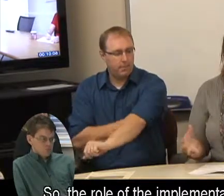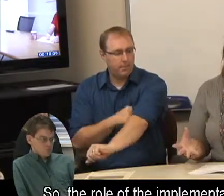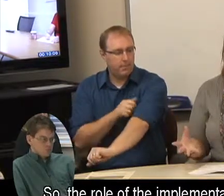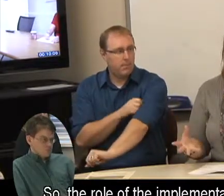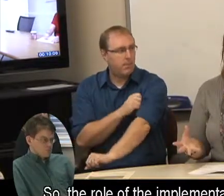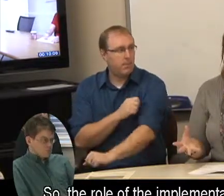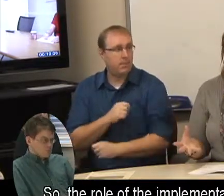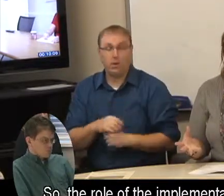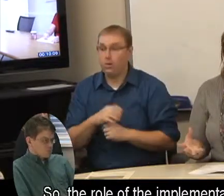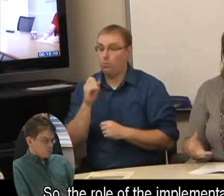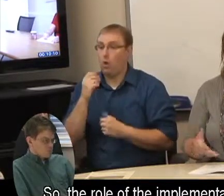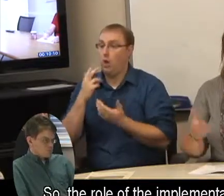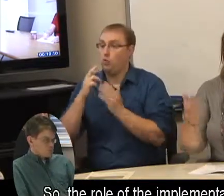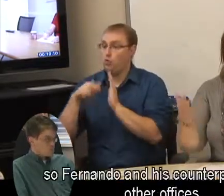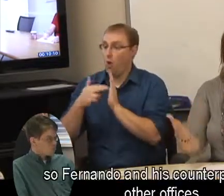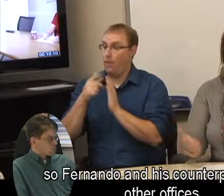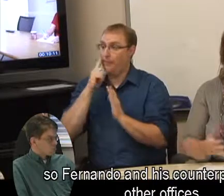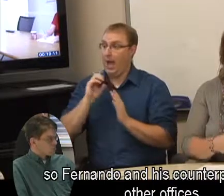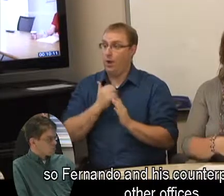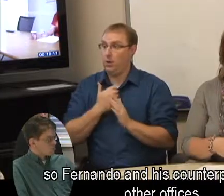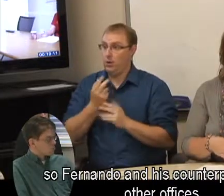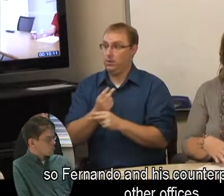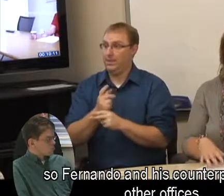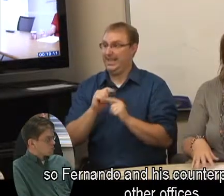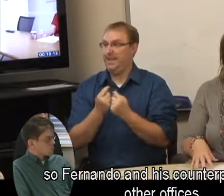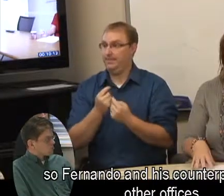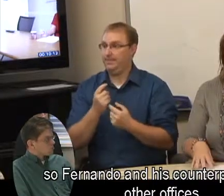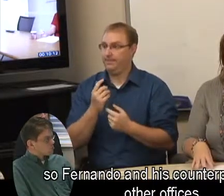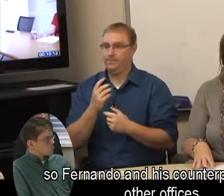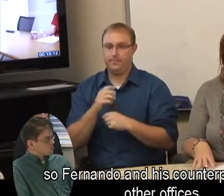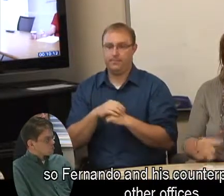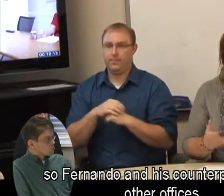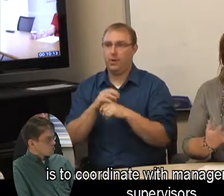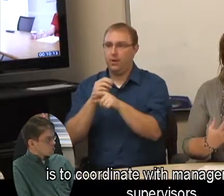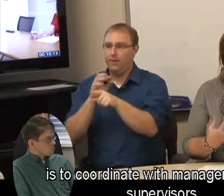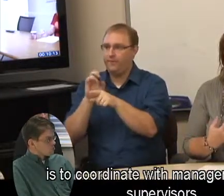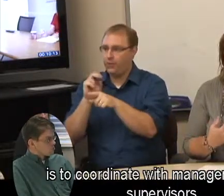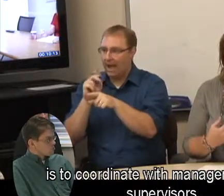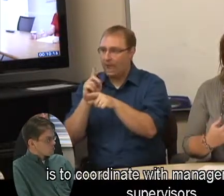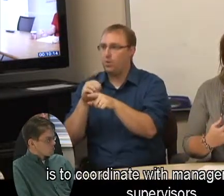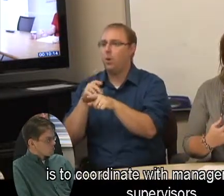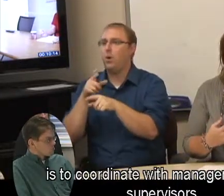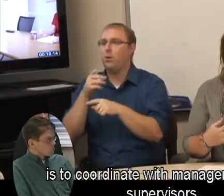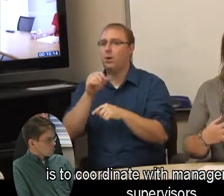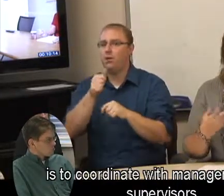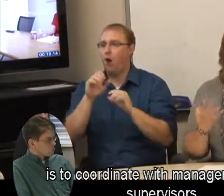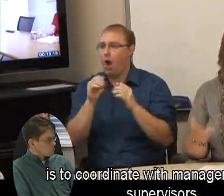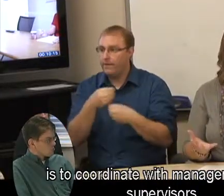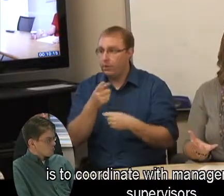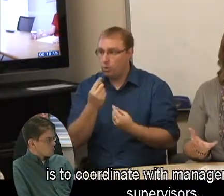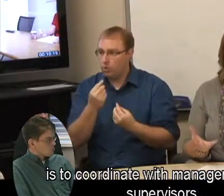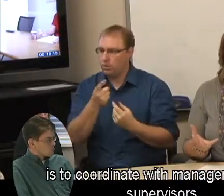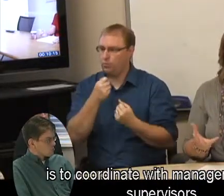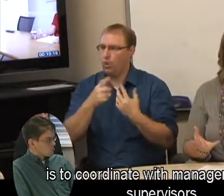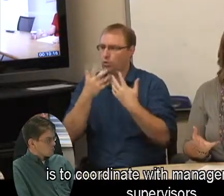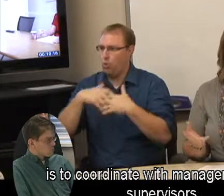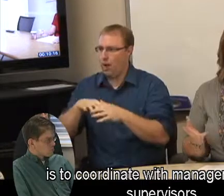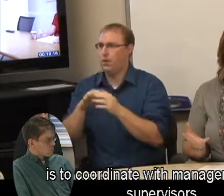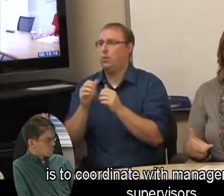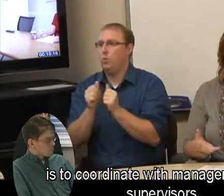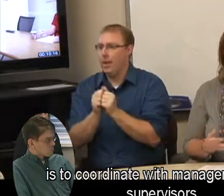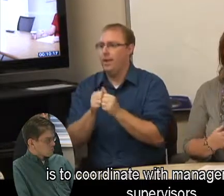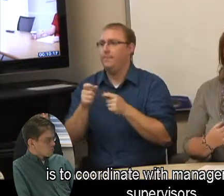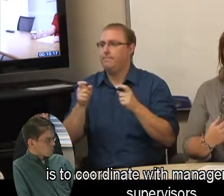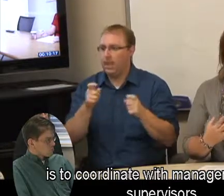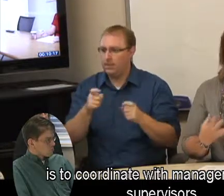So the role of the implementation team, so Fernando and his counterparts in the other offices, is to, you know, coordinate with management,